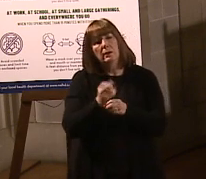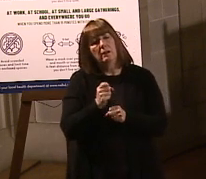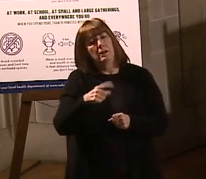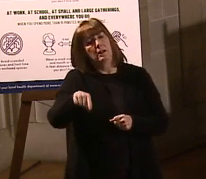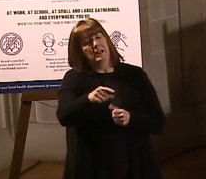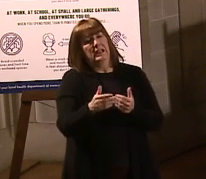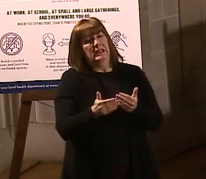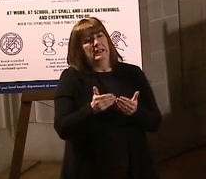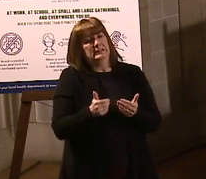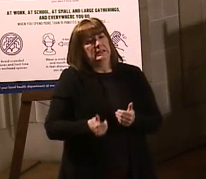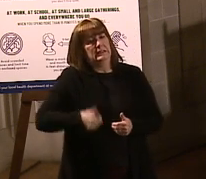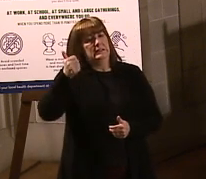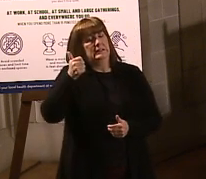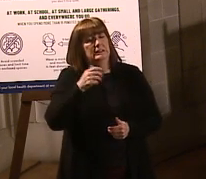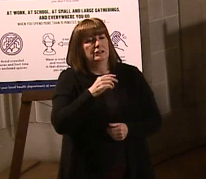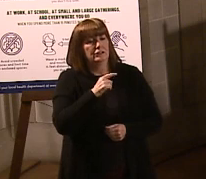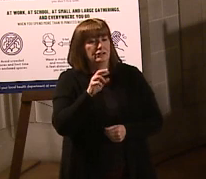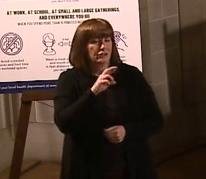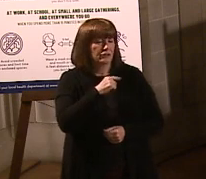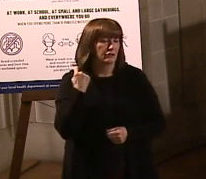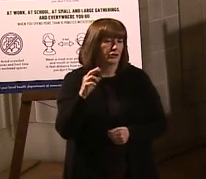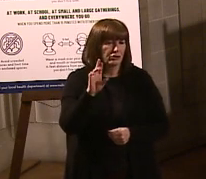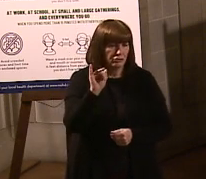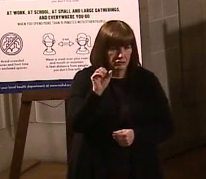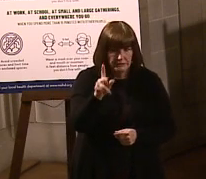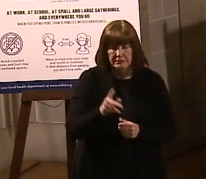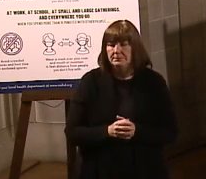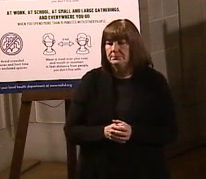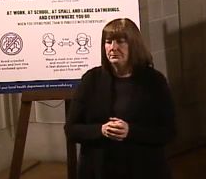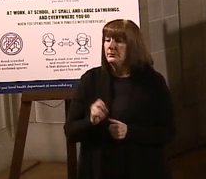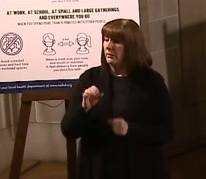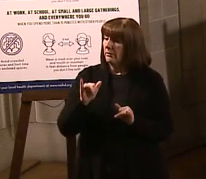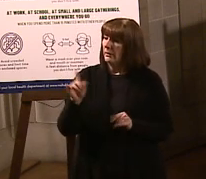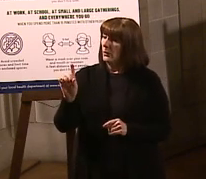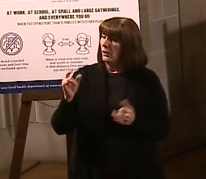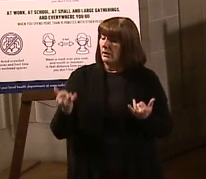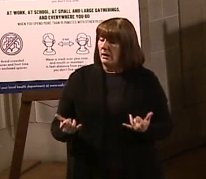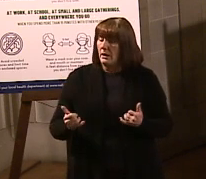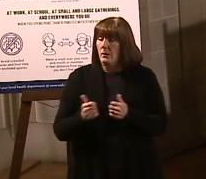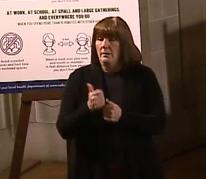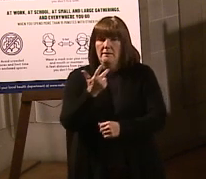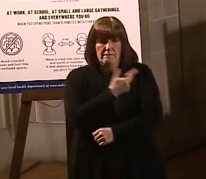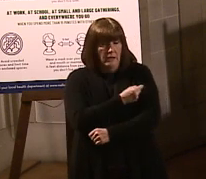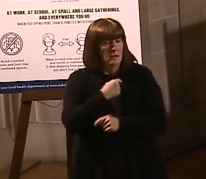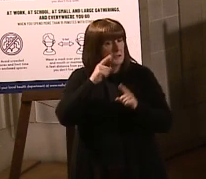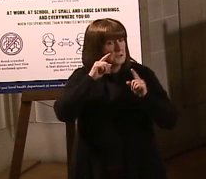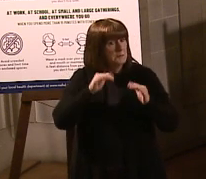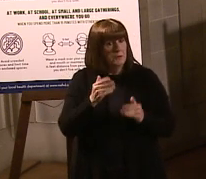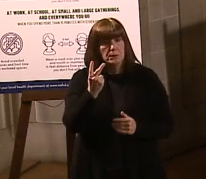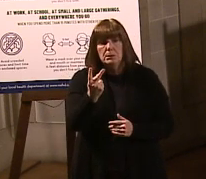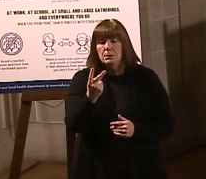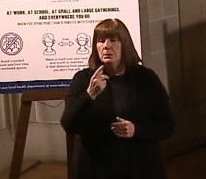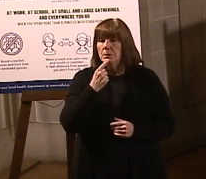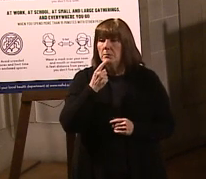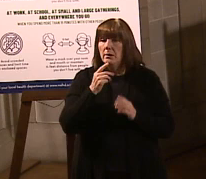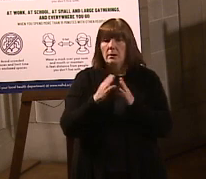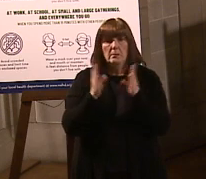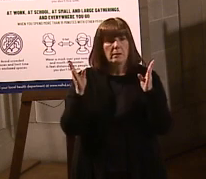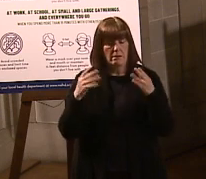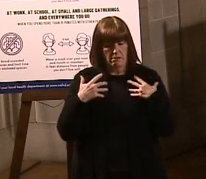to be most at risk. So that's where we are with regard to our vaccines. I do expect two of the public health districts